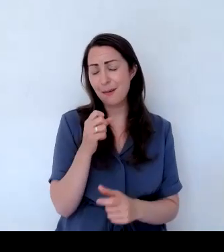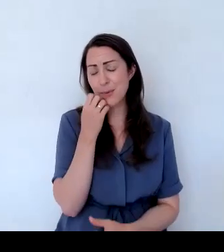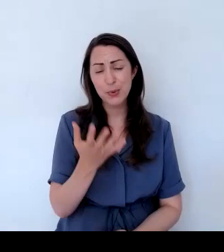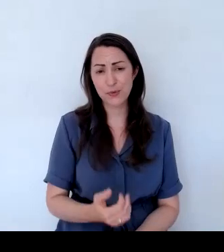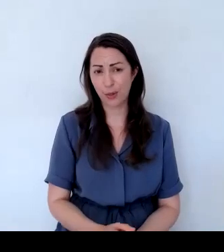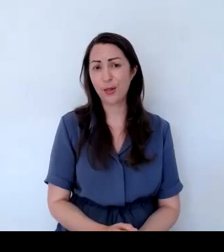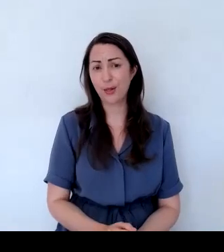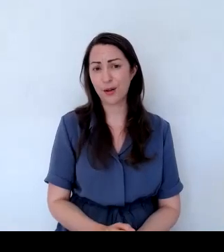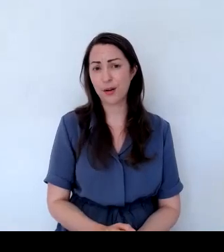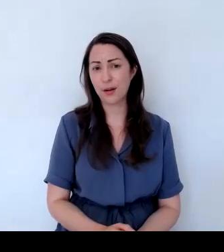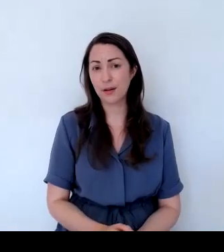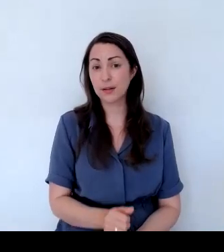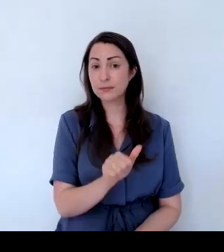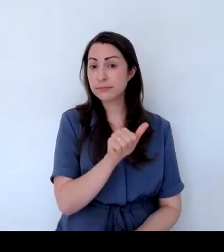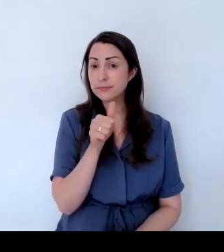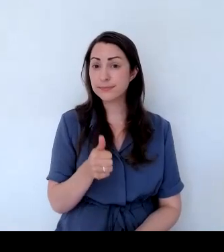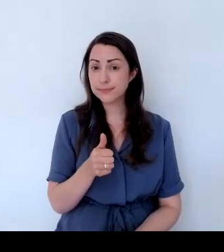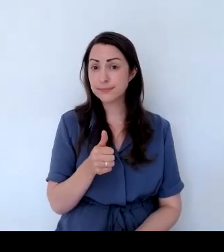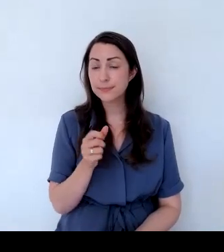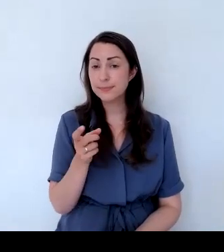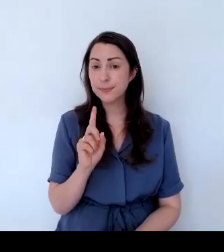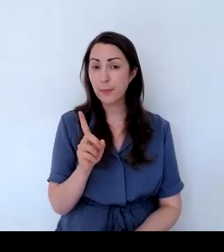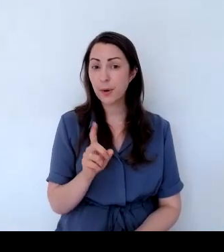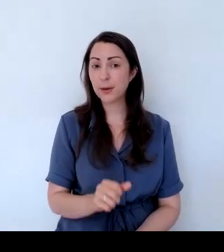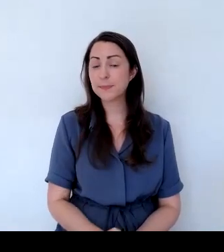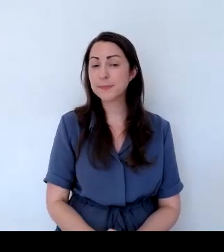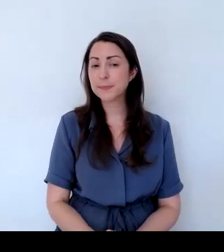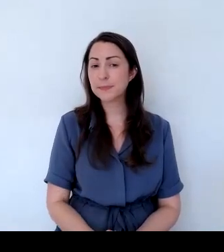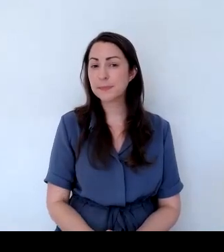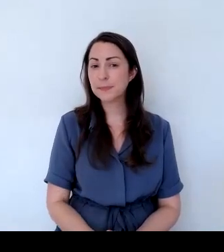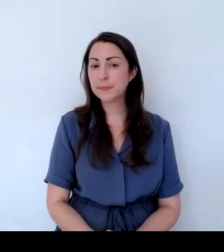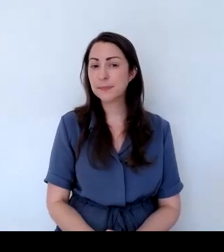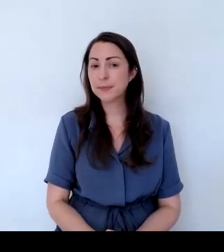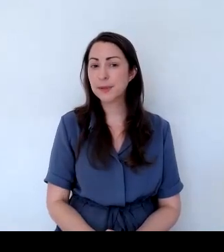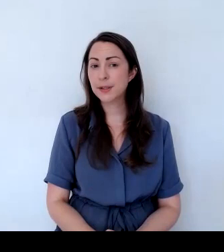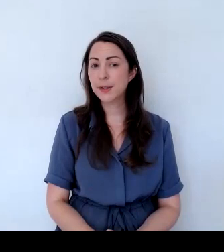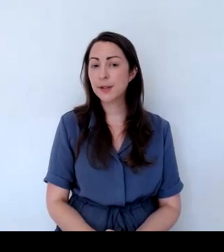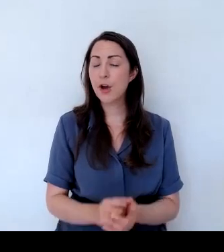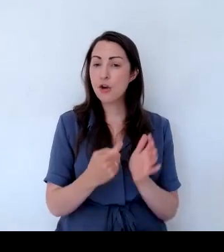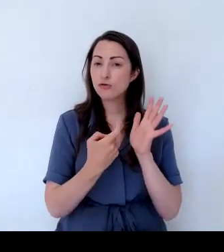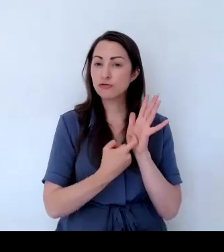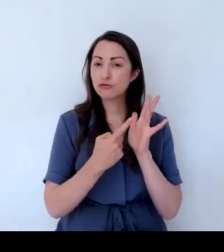And next we're going to pop in this prostrate rosemary.